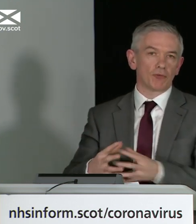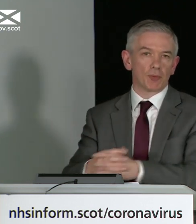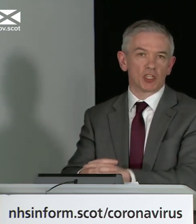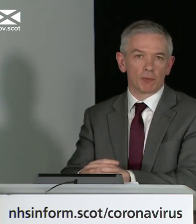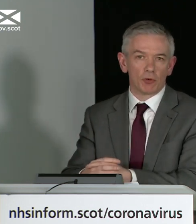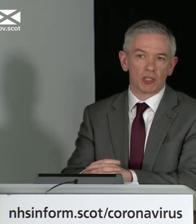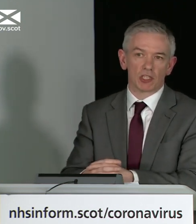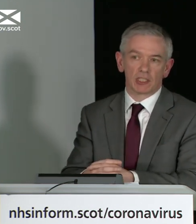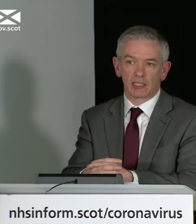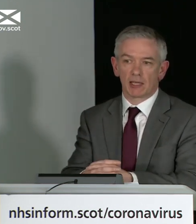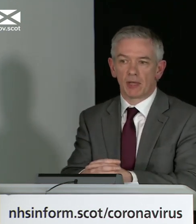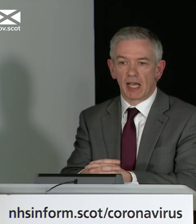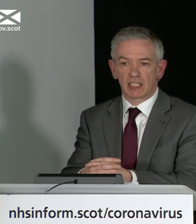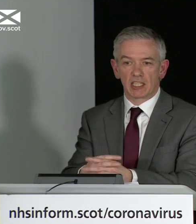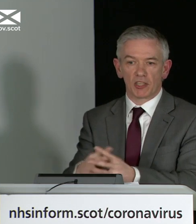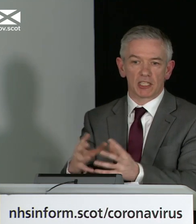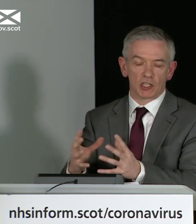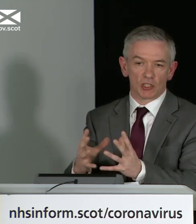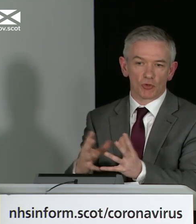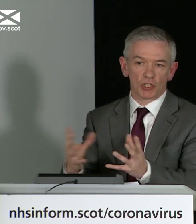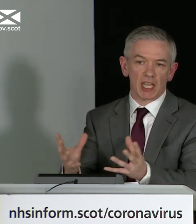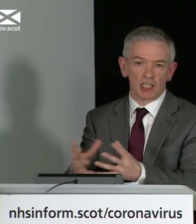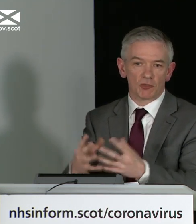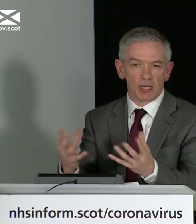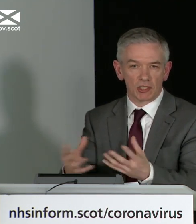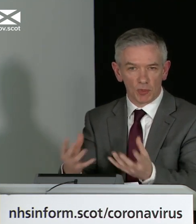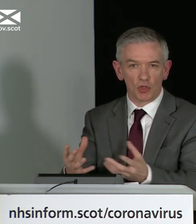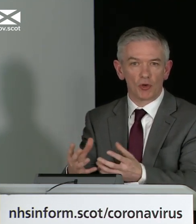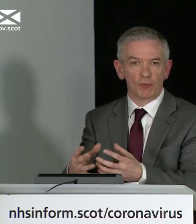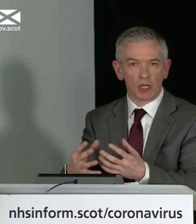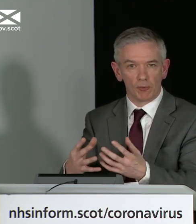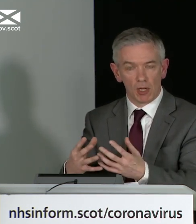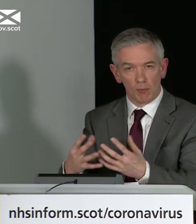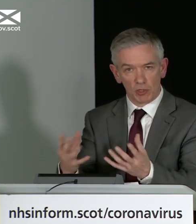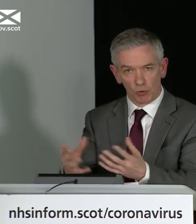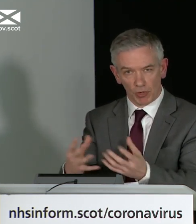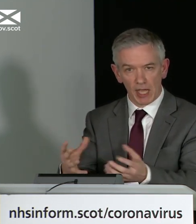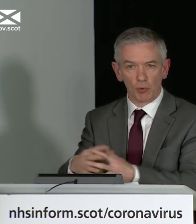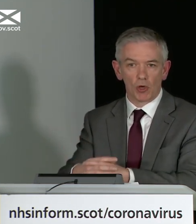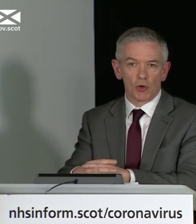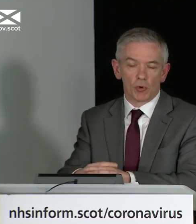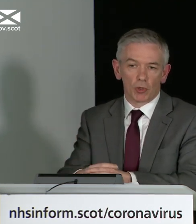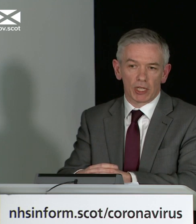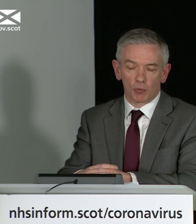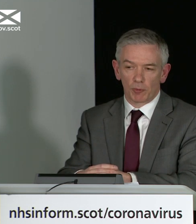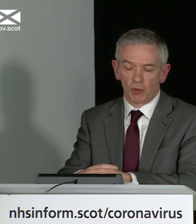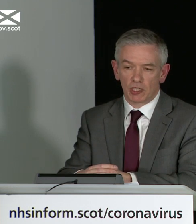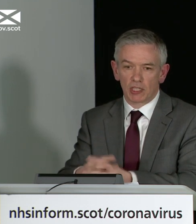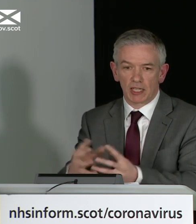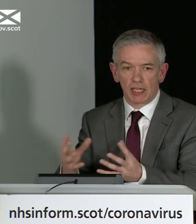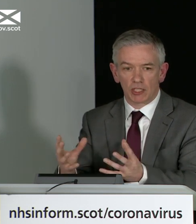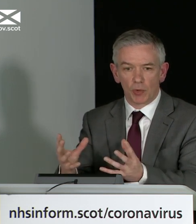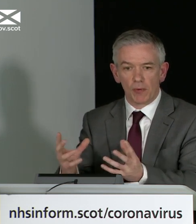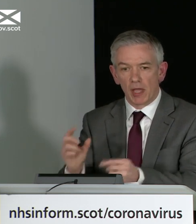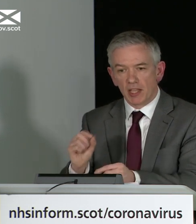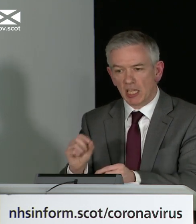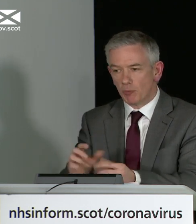getting more information about this. And as I say, I think as those tests begin to mature and become much more reliable, we will learn more about this